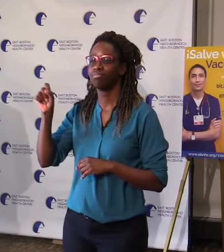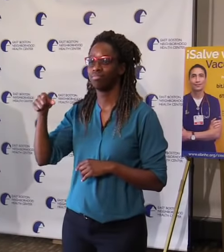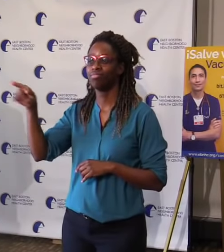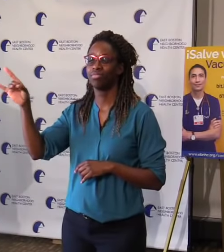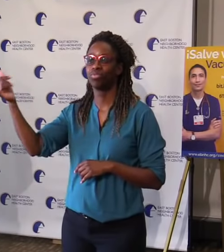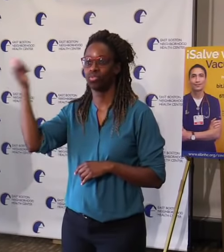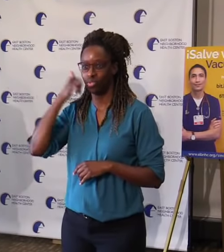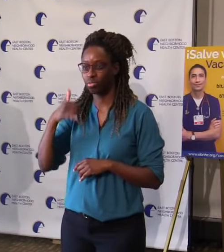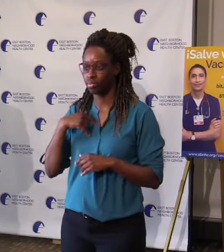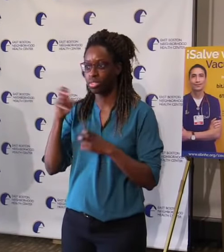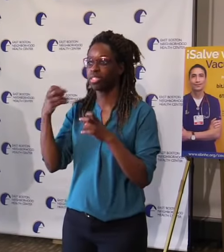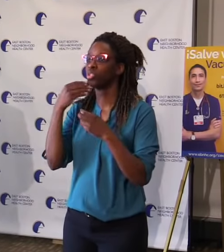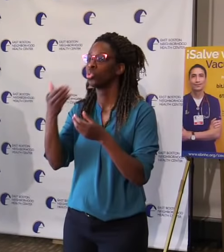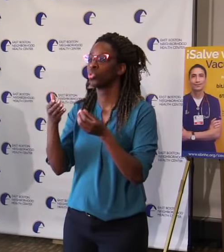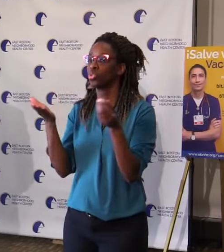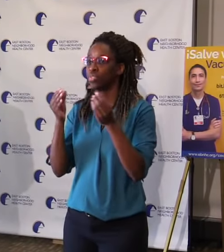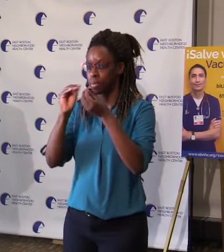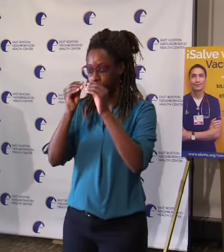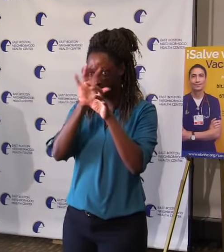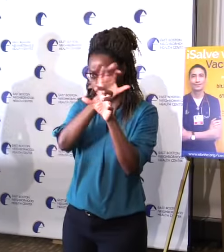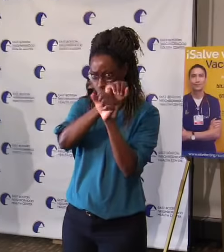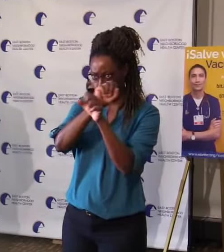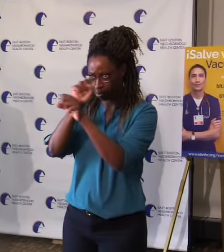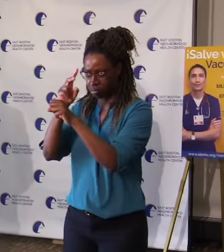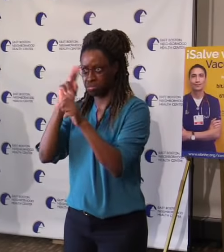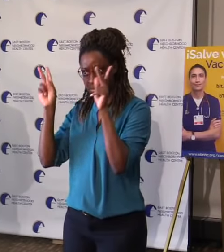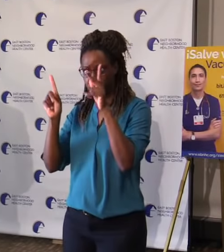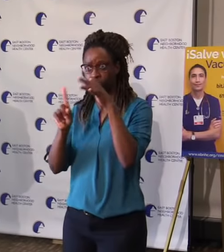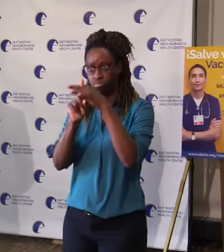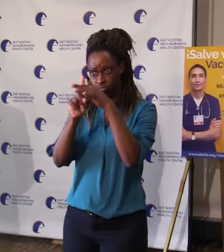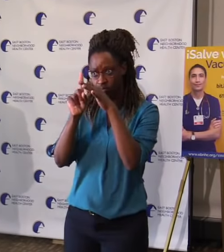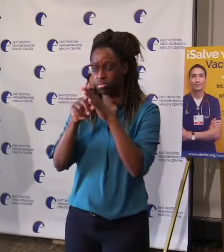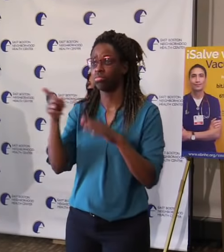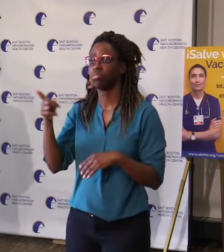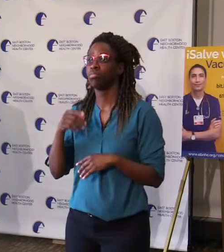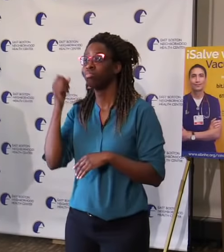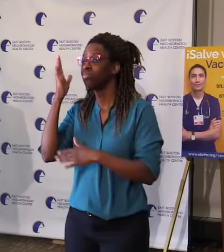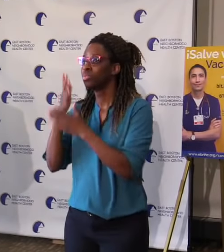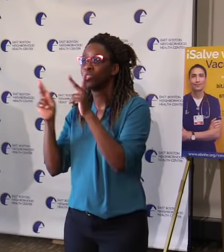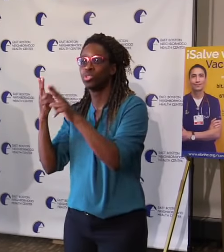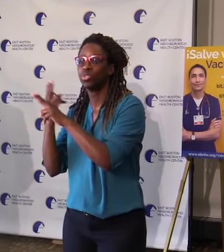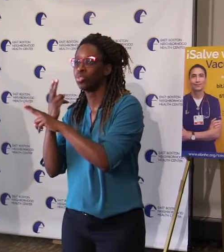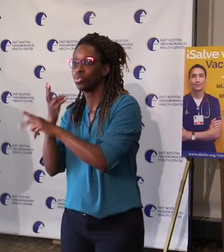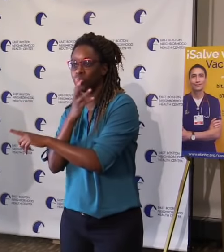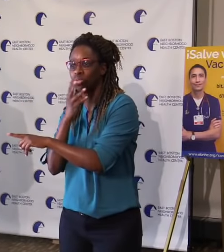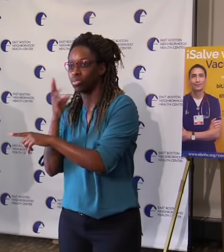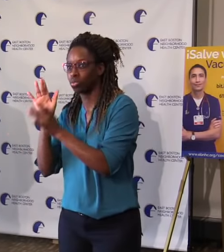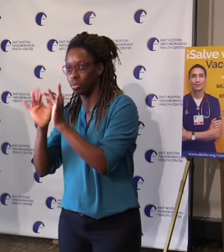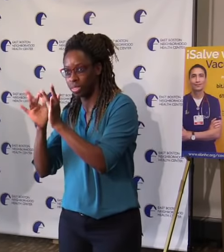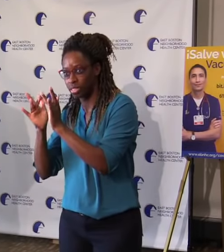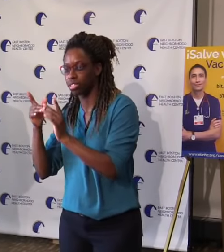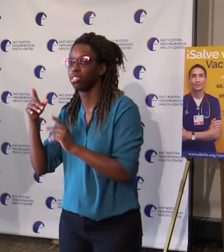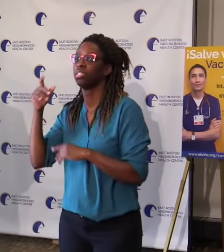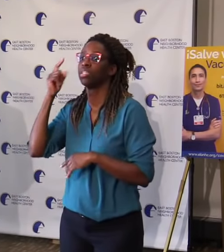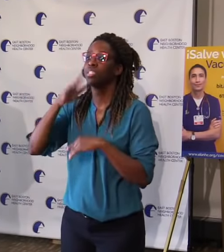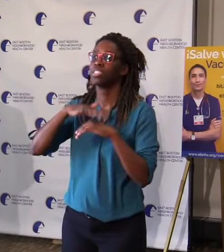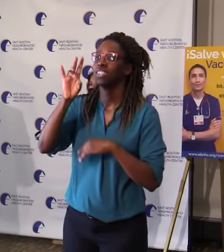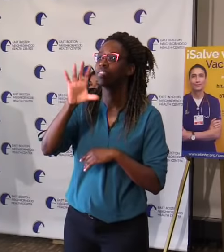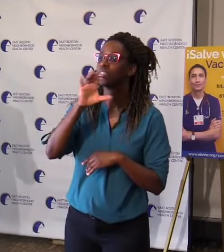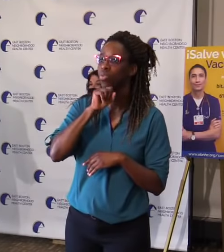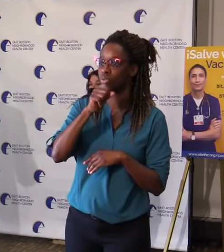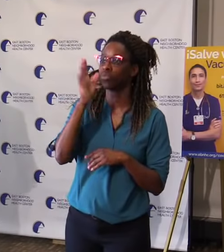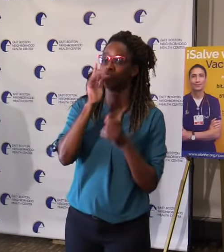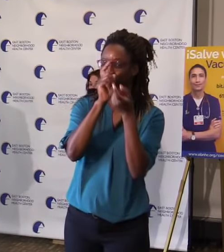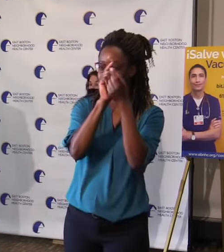service to people who can't use the website who are over the age of 75 and we plan to make some adjustments to the website